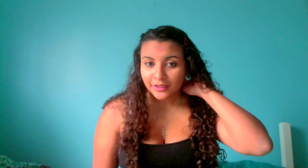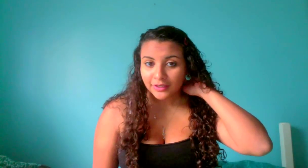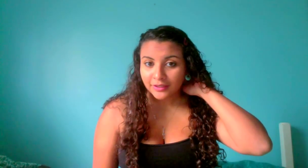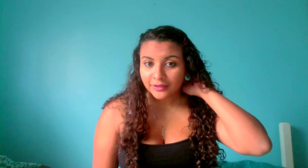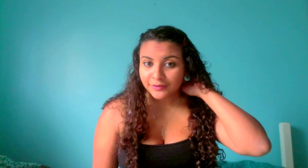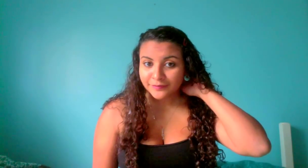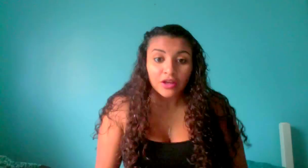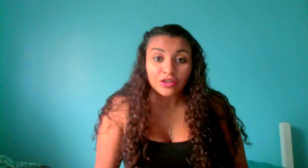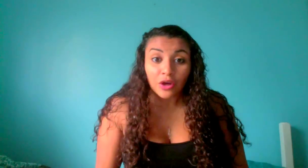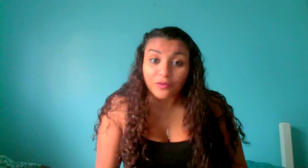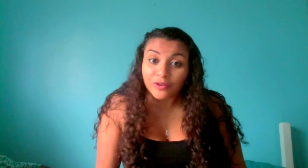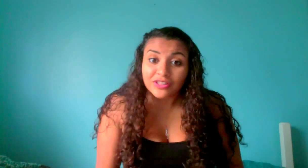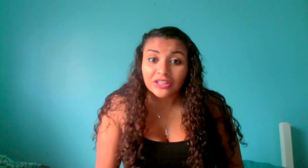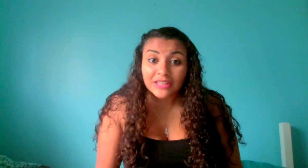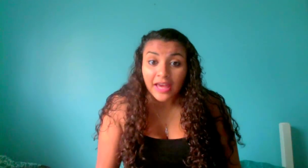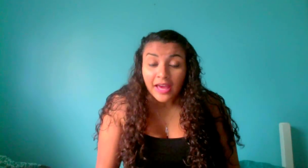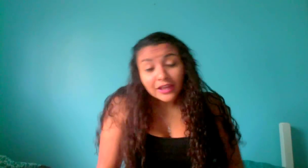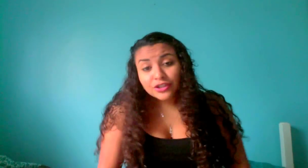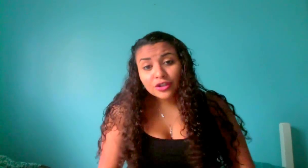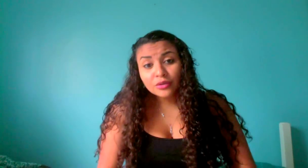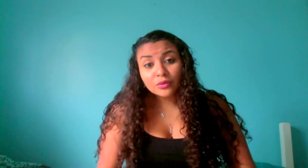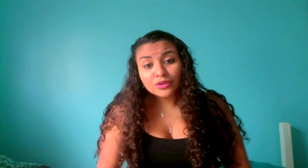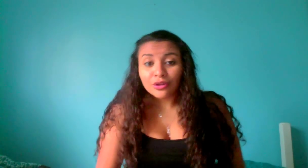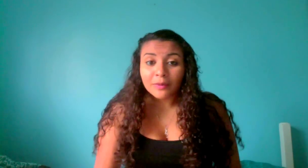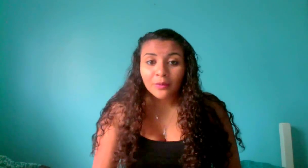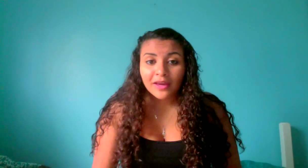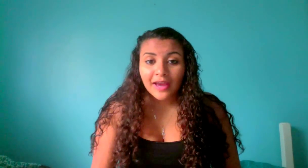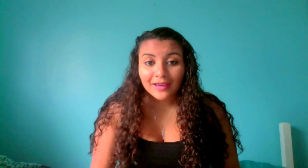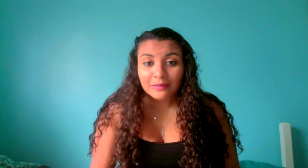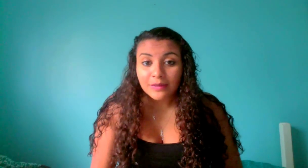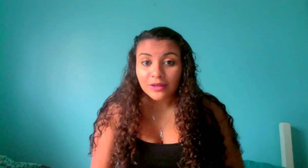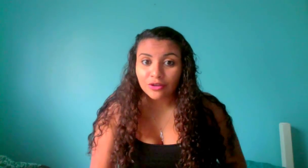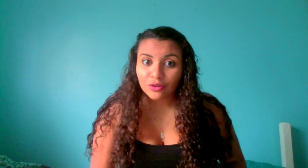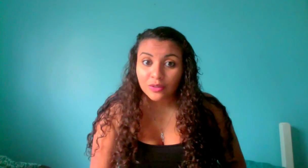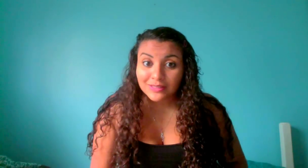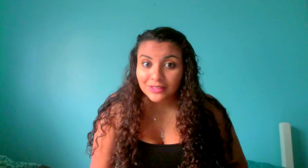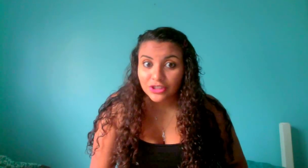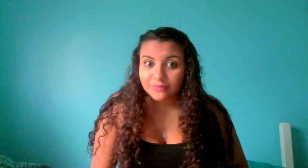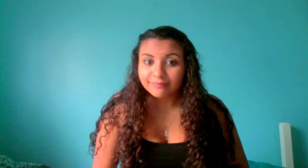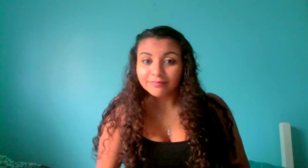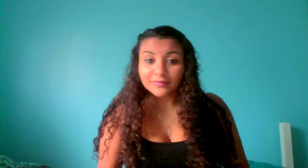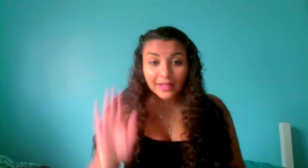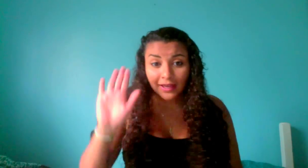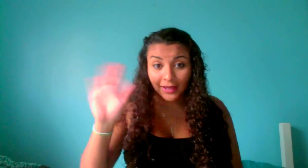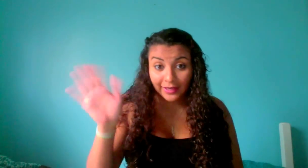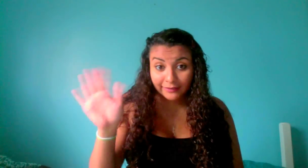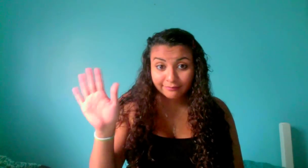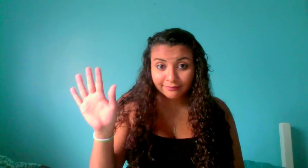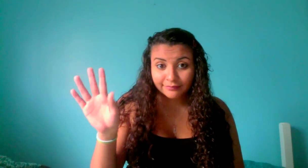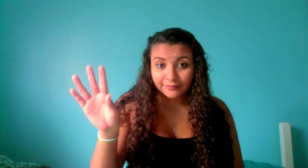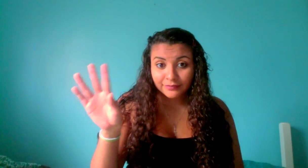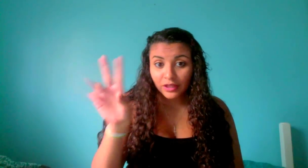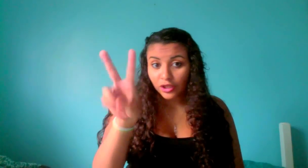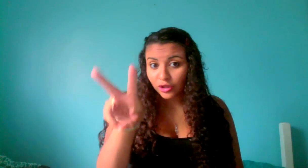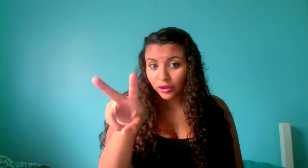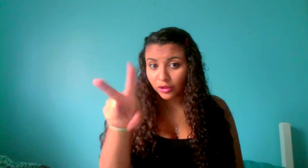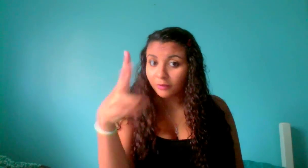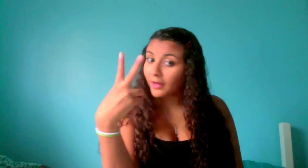so first lyric hey sugar won't you look my way i can be your new addiction hey look my